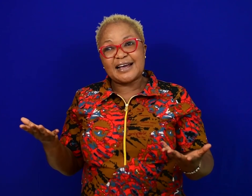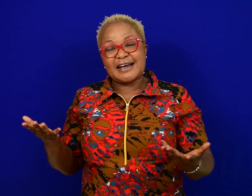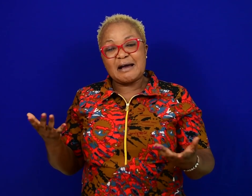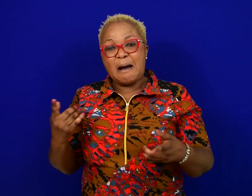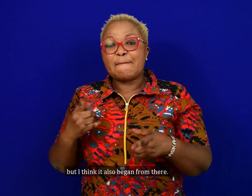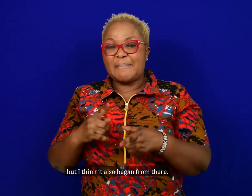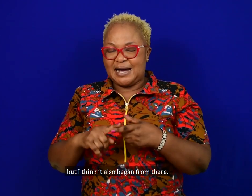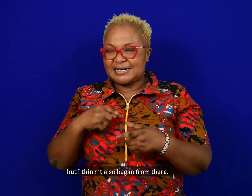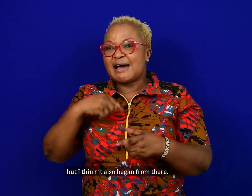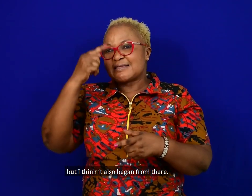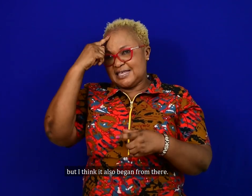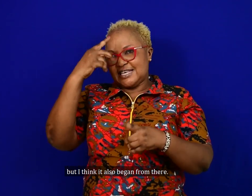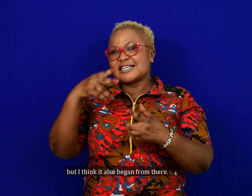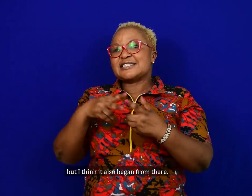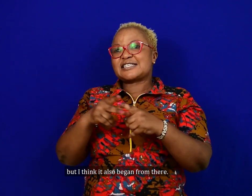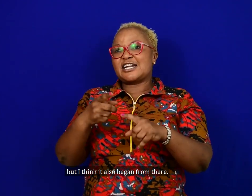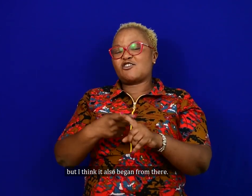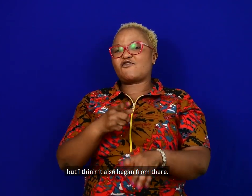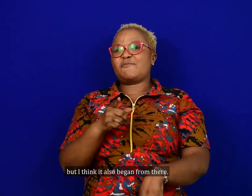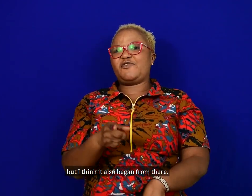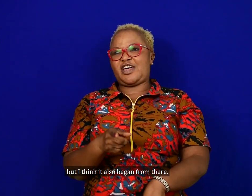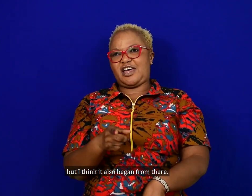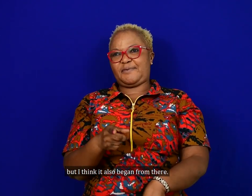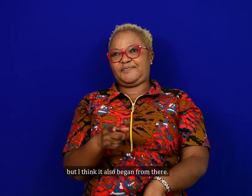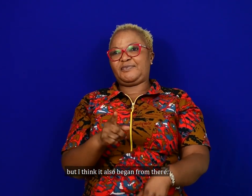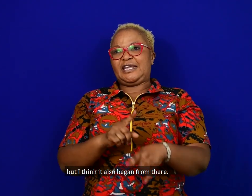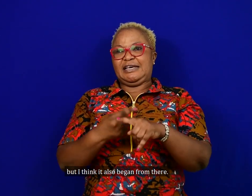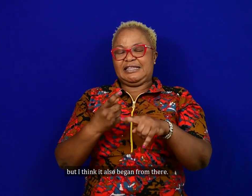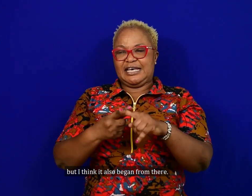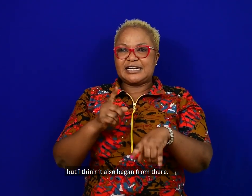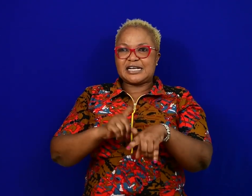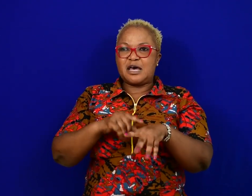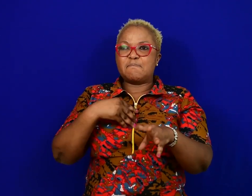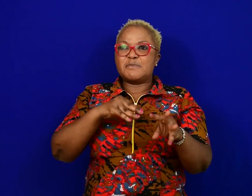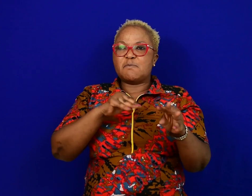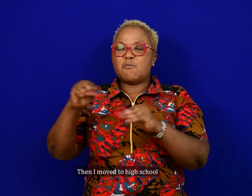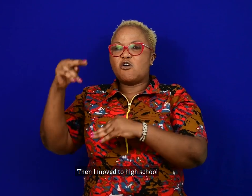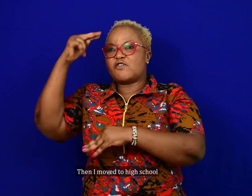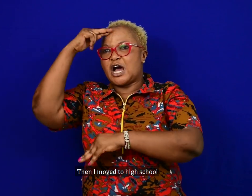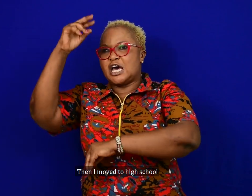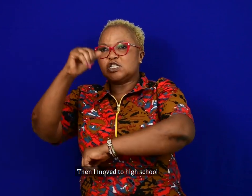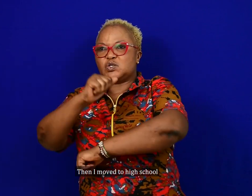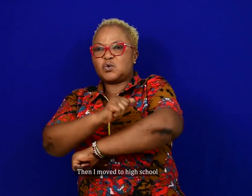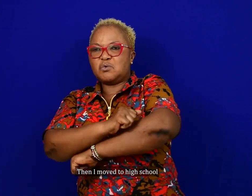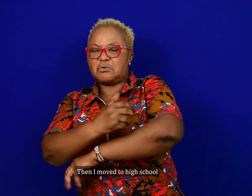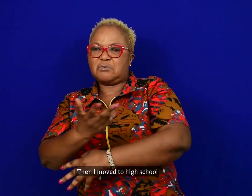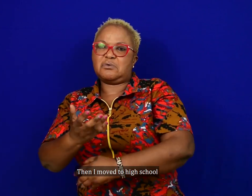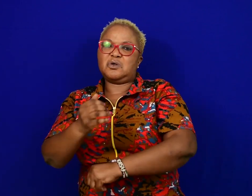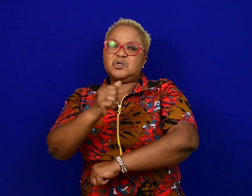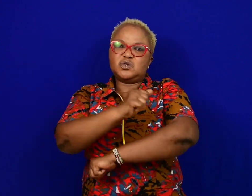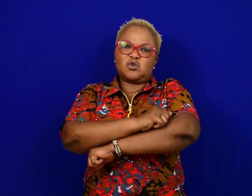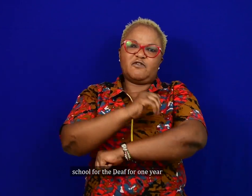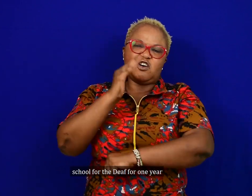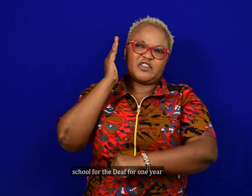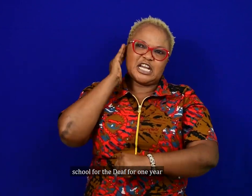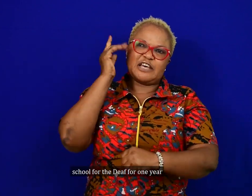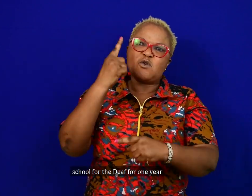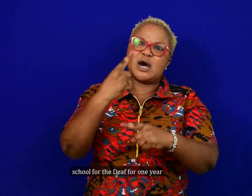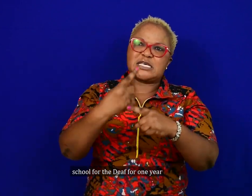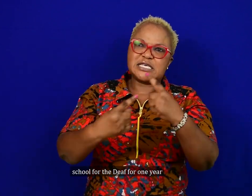but I think it also began from there. Then I moved to high school. It was a school for the deaf